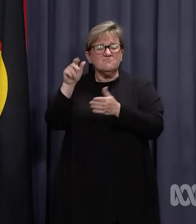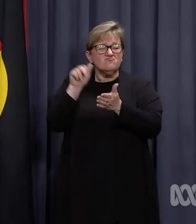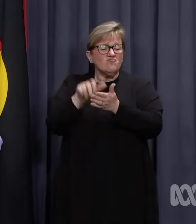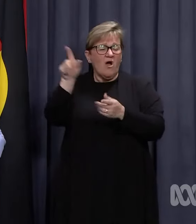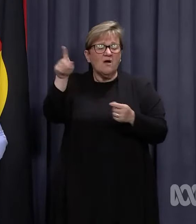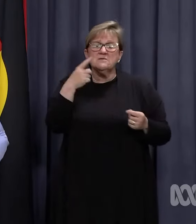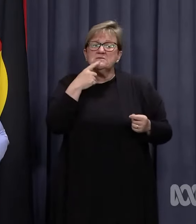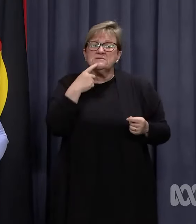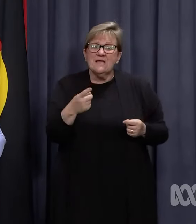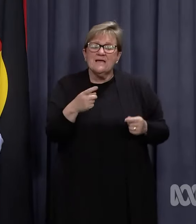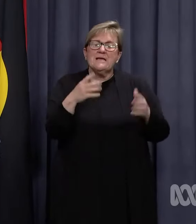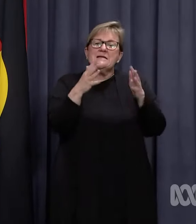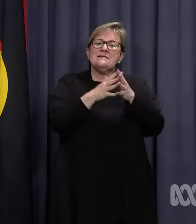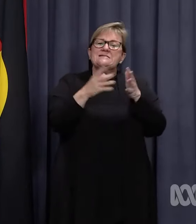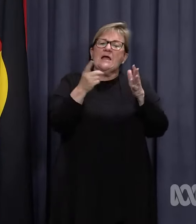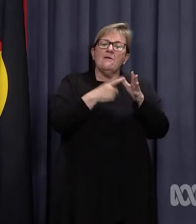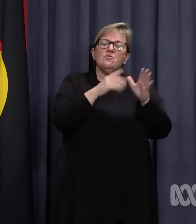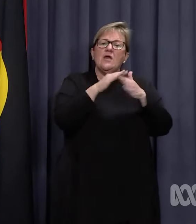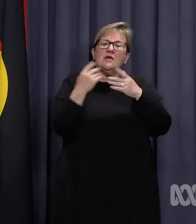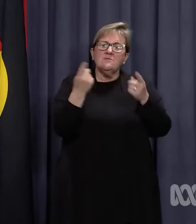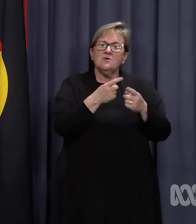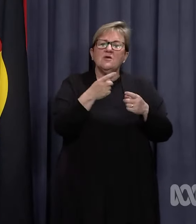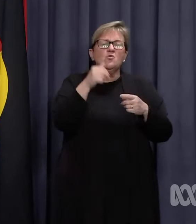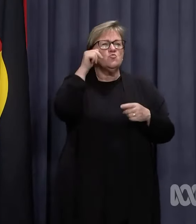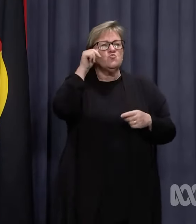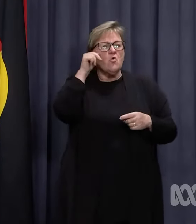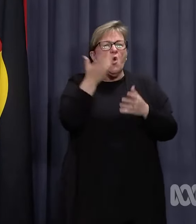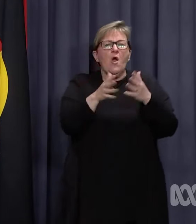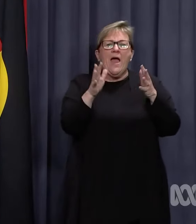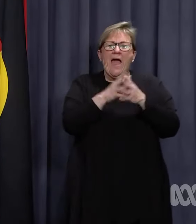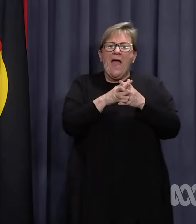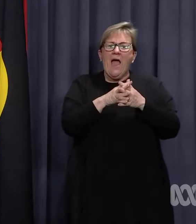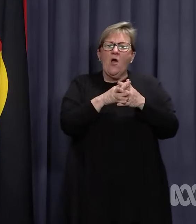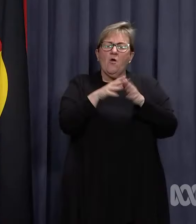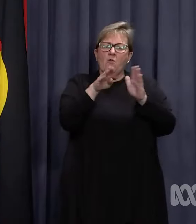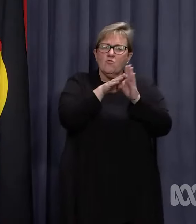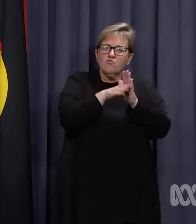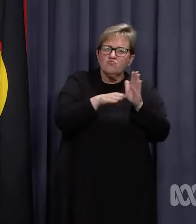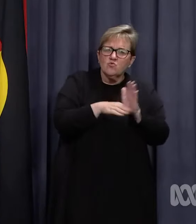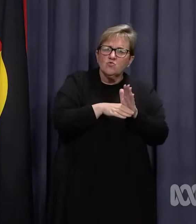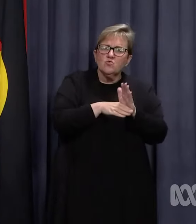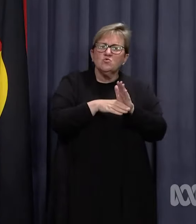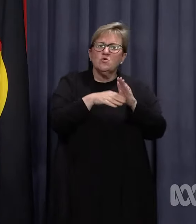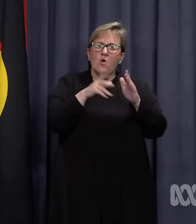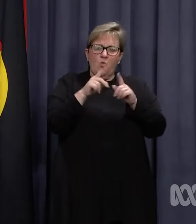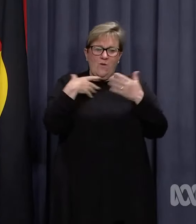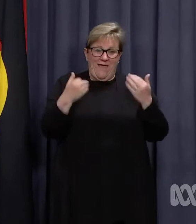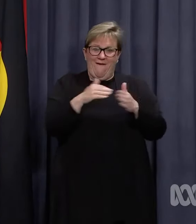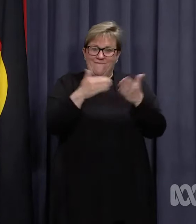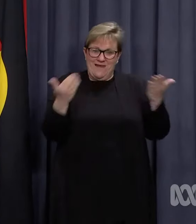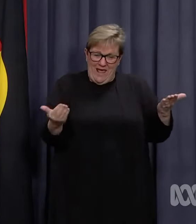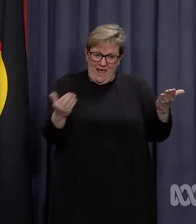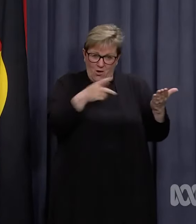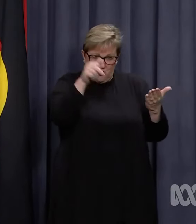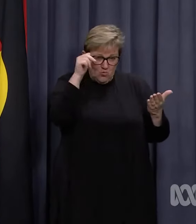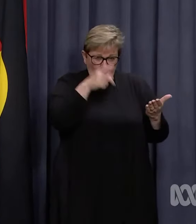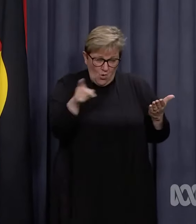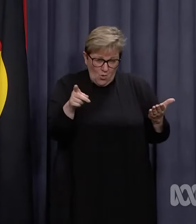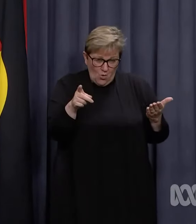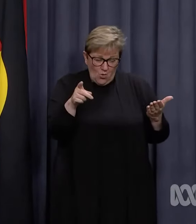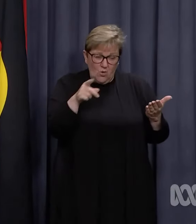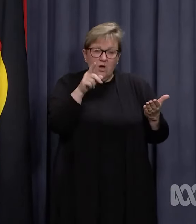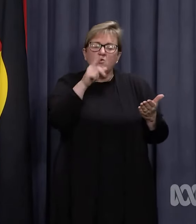pointed out that the WA community is now familiar with the close contact definitions in place now and can